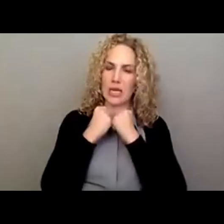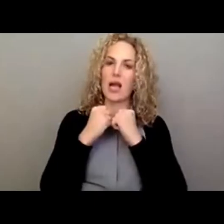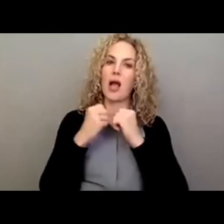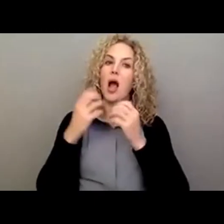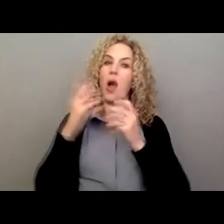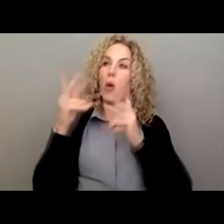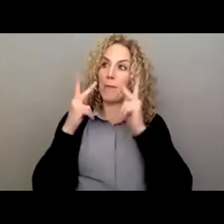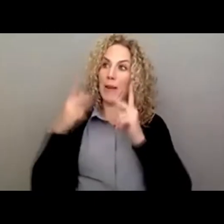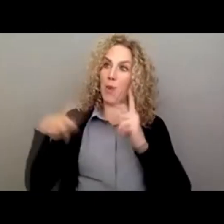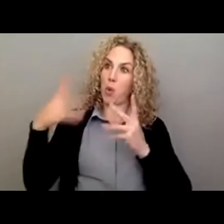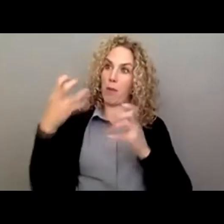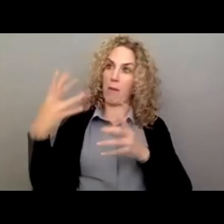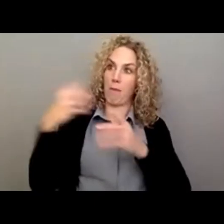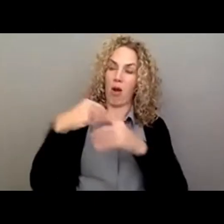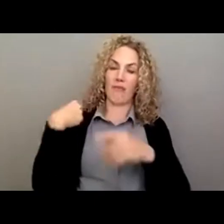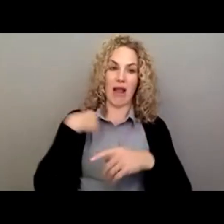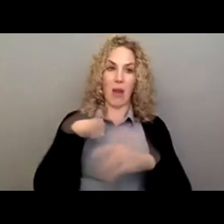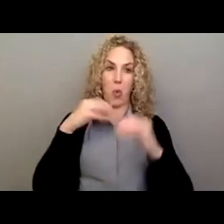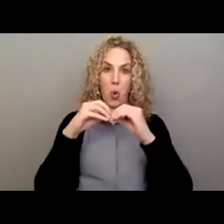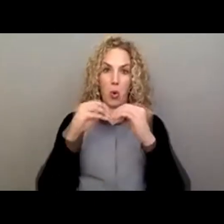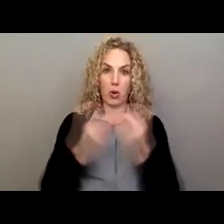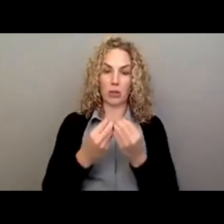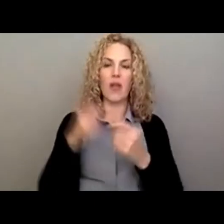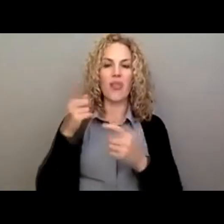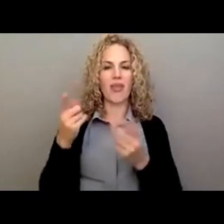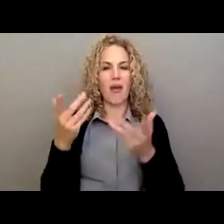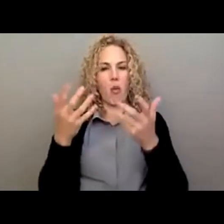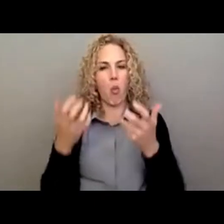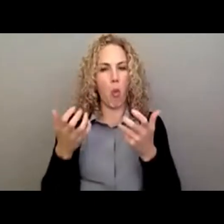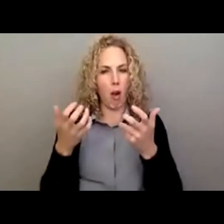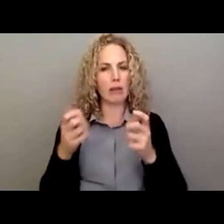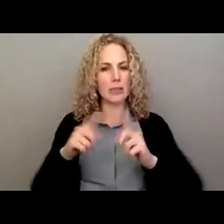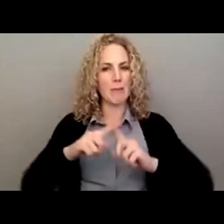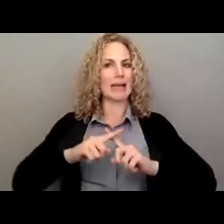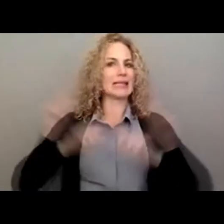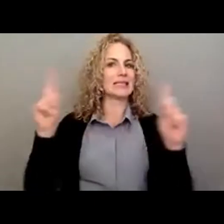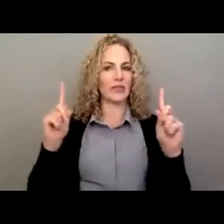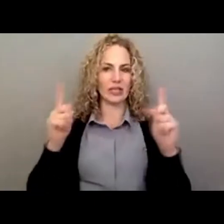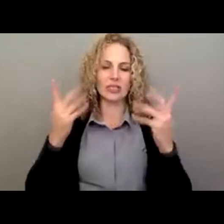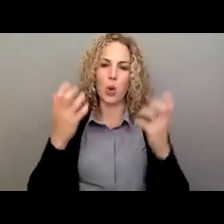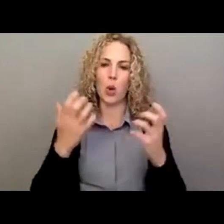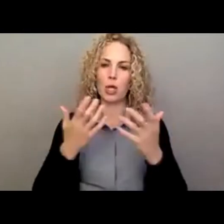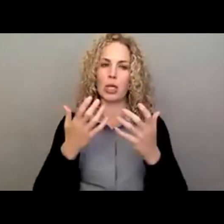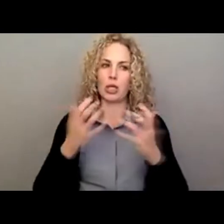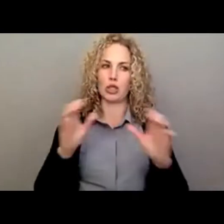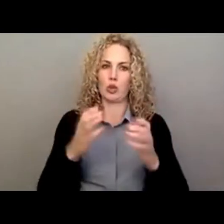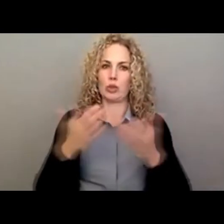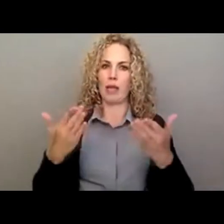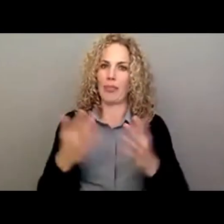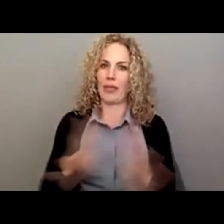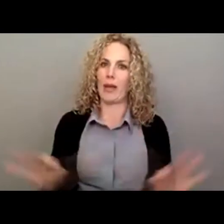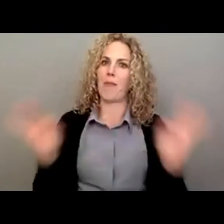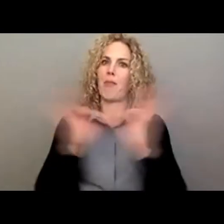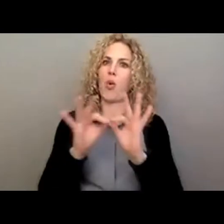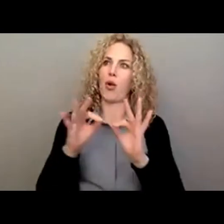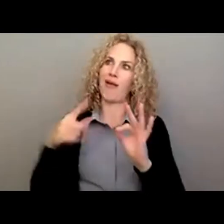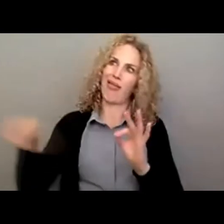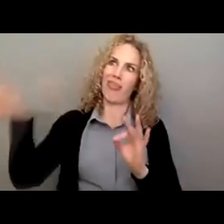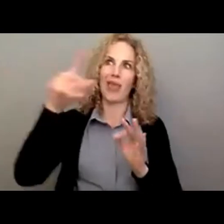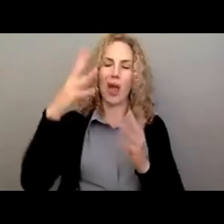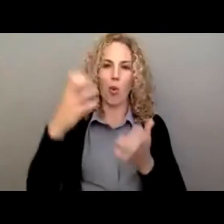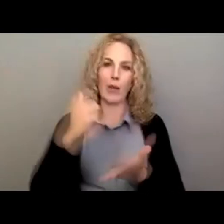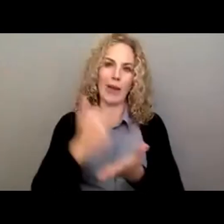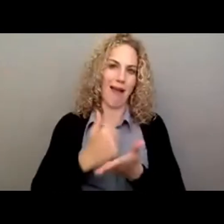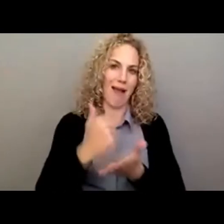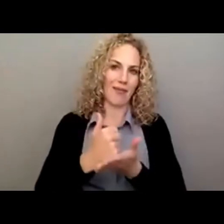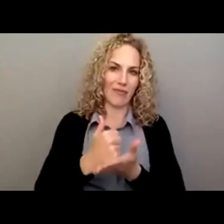part of our organization, they want to make a difference. They want to do something important. They want to be helpful. So